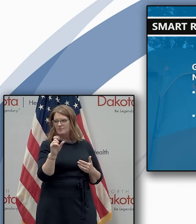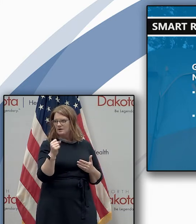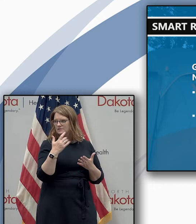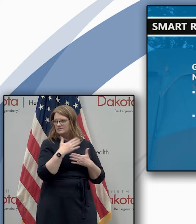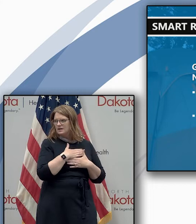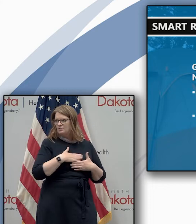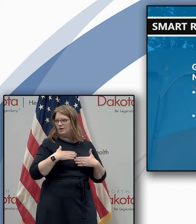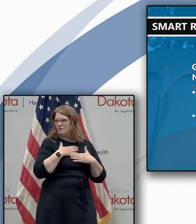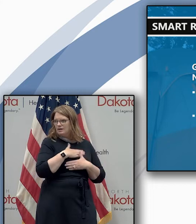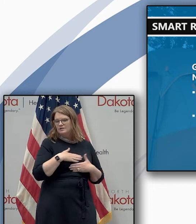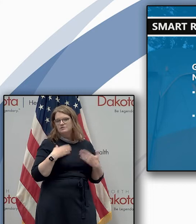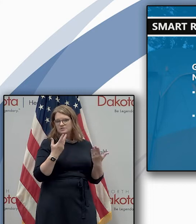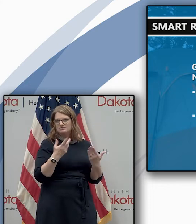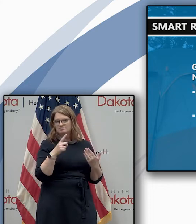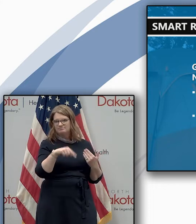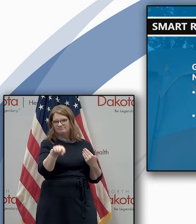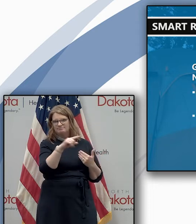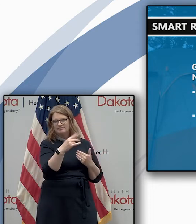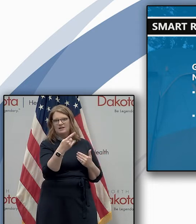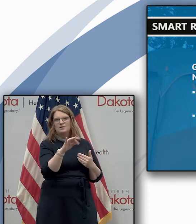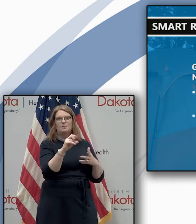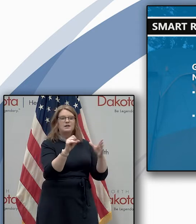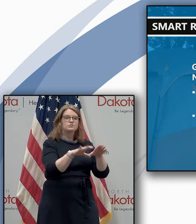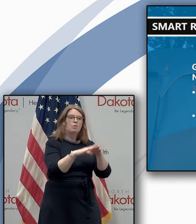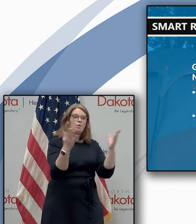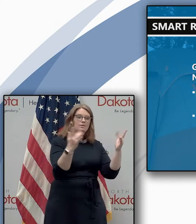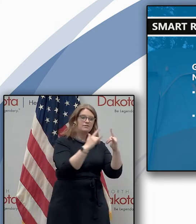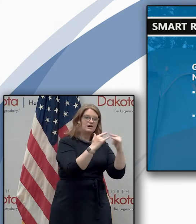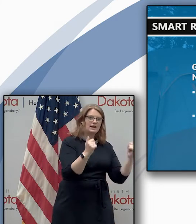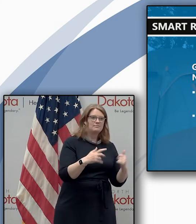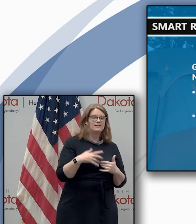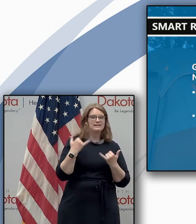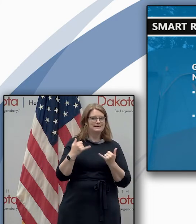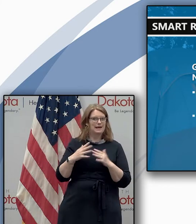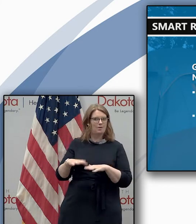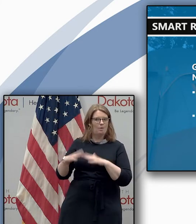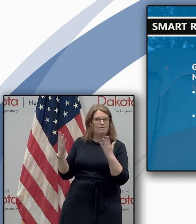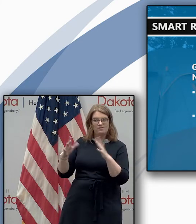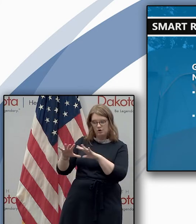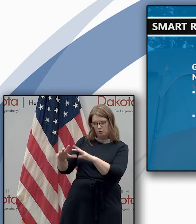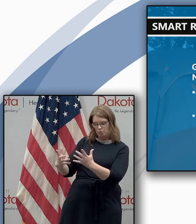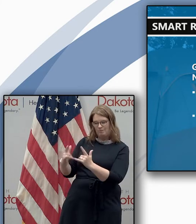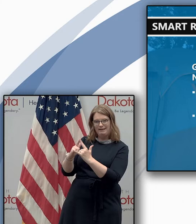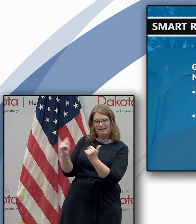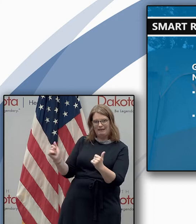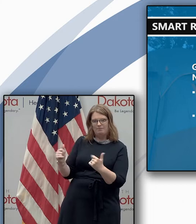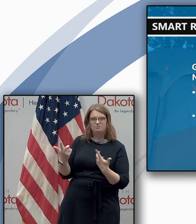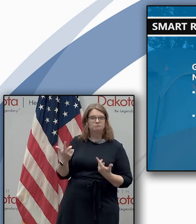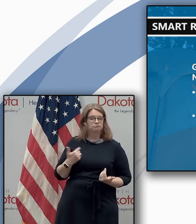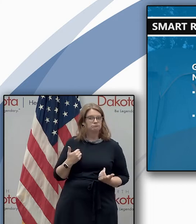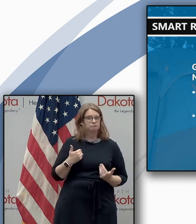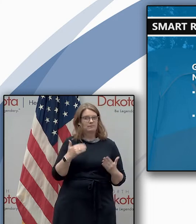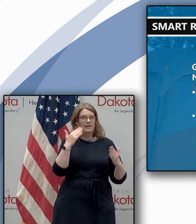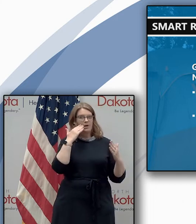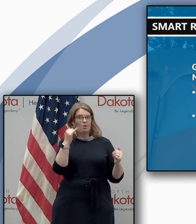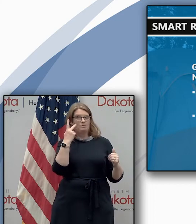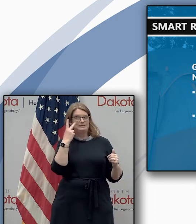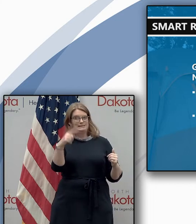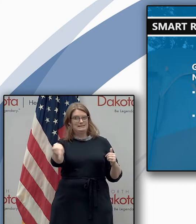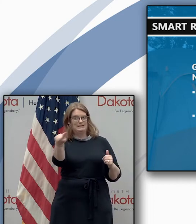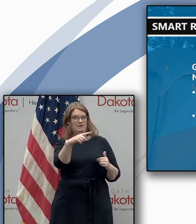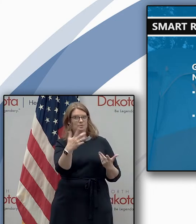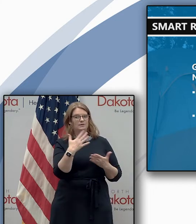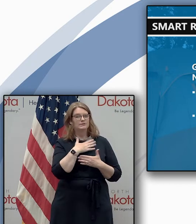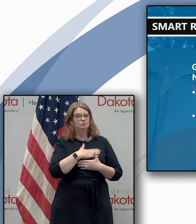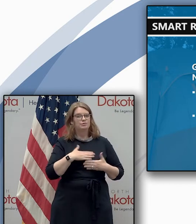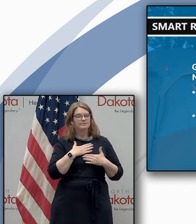parks for getting the parks open for camping earlier this spring and now open for group camping uh hope to see all of you out there enjoying north